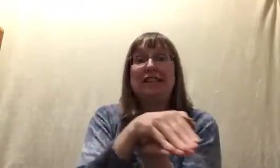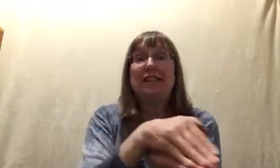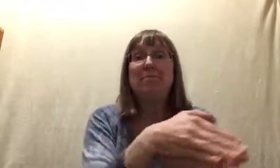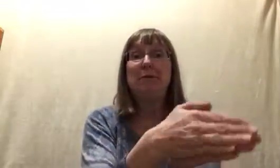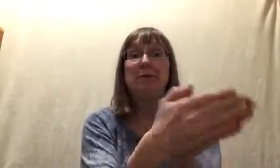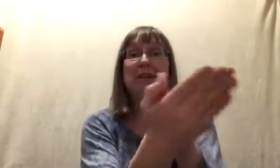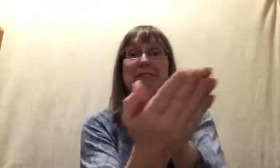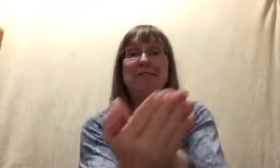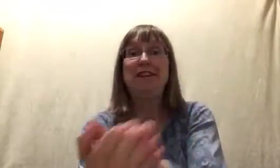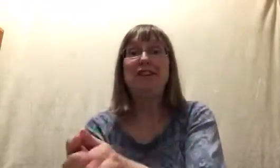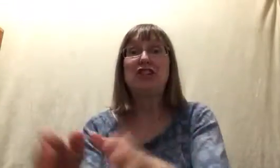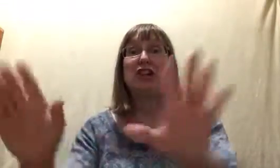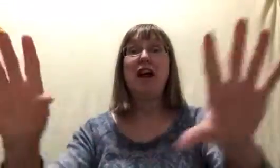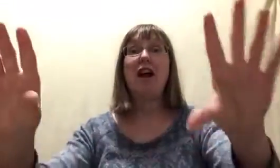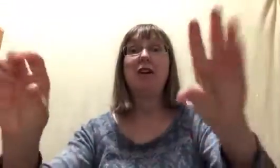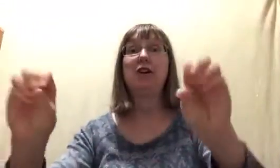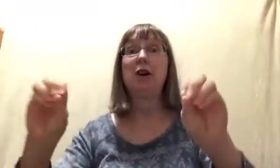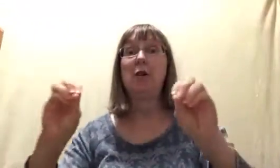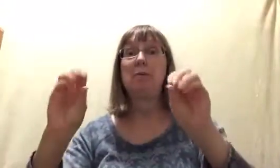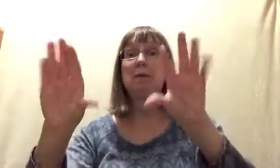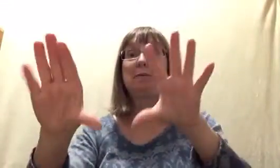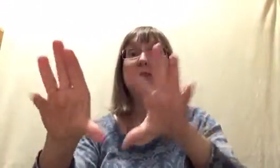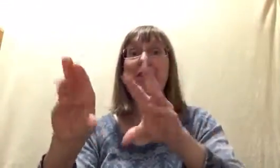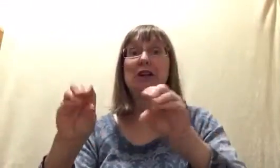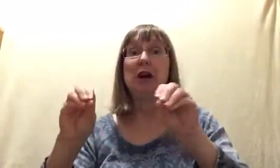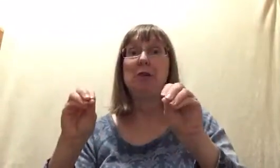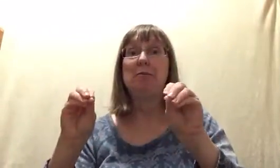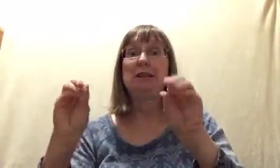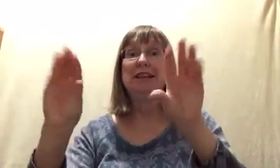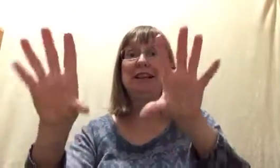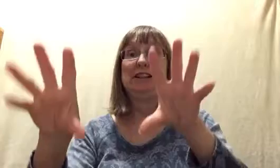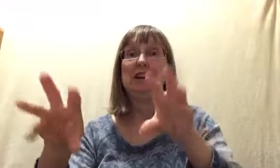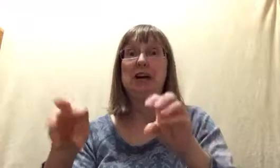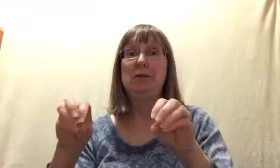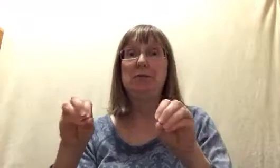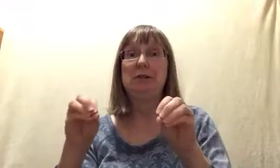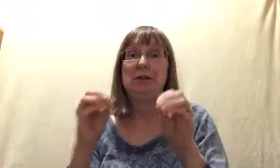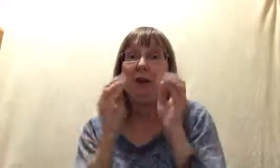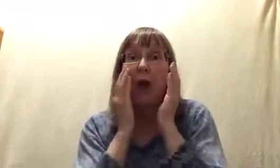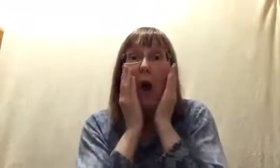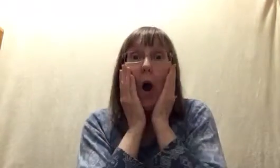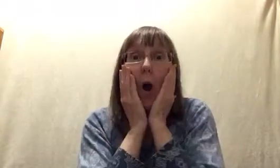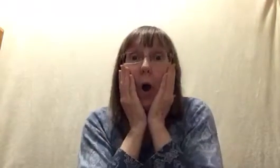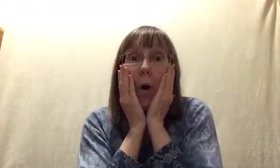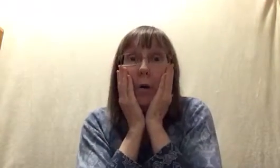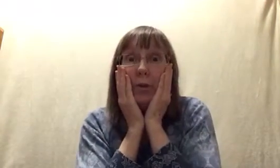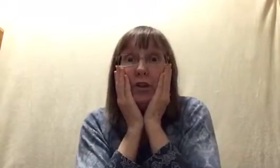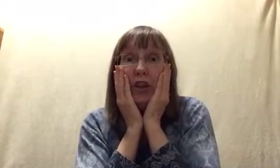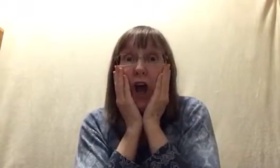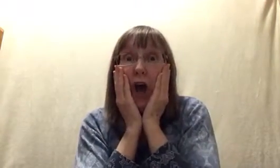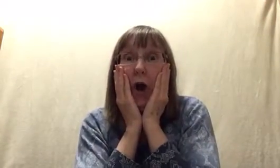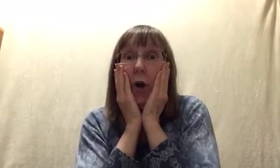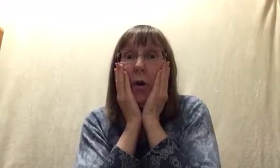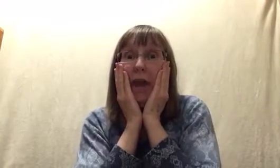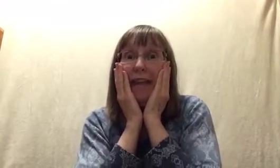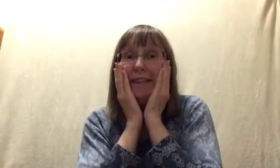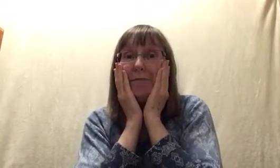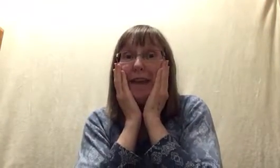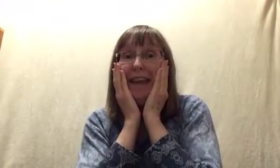slippery fish, gulp, gulp, gulp. Oh no, it's been